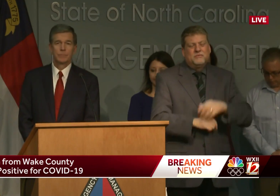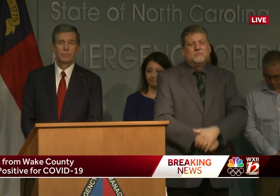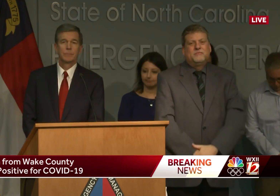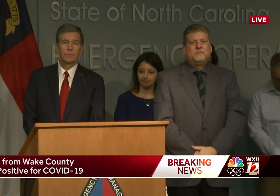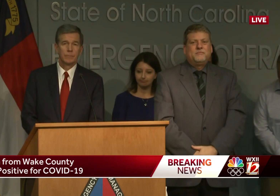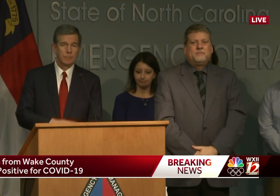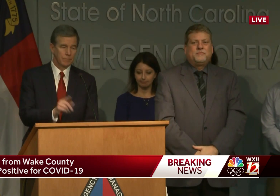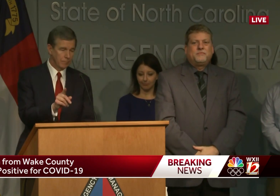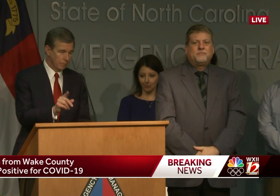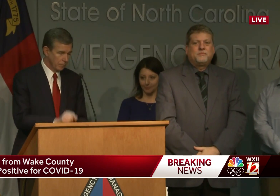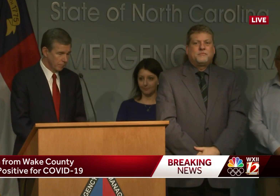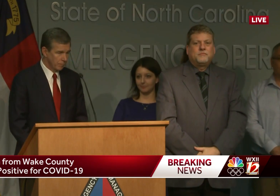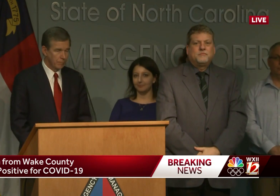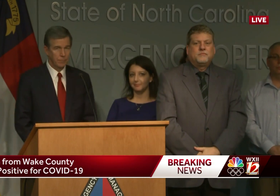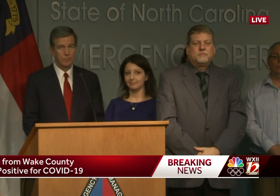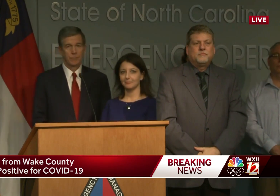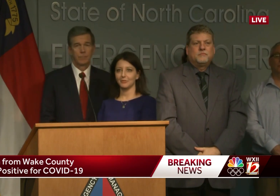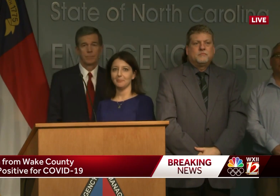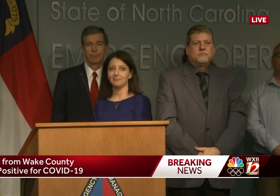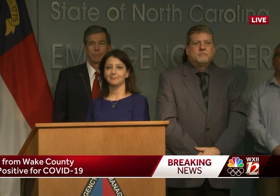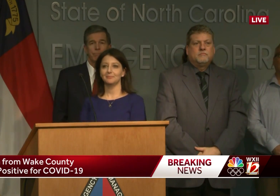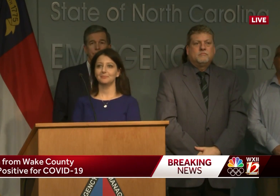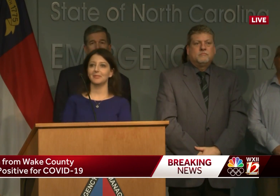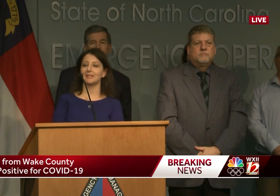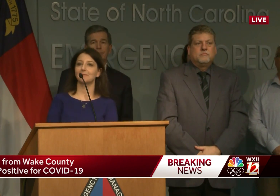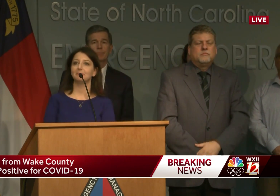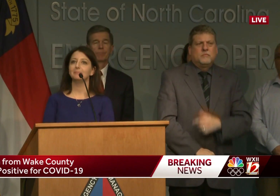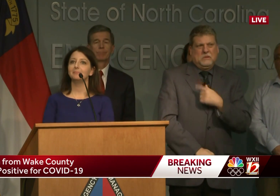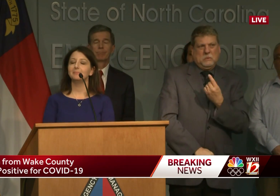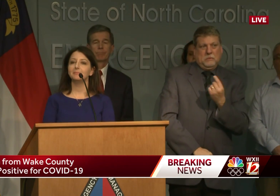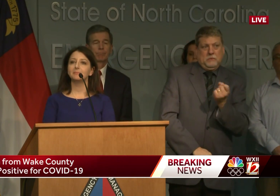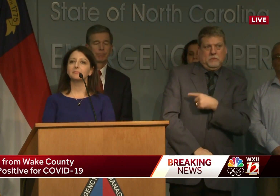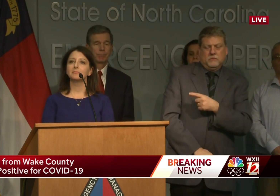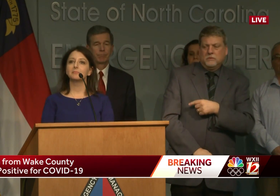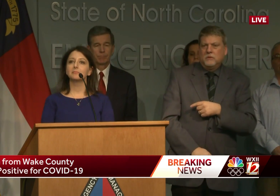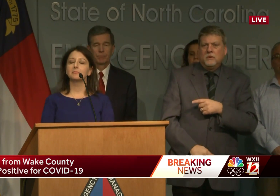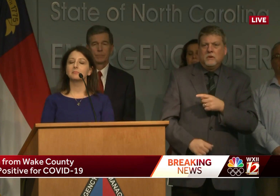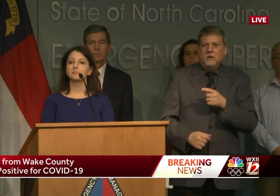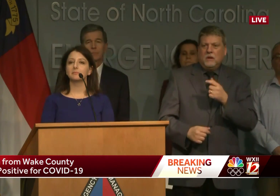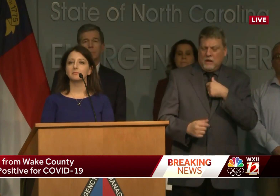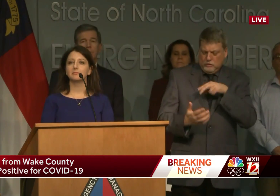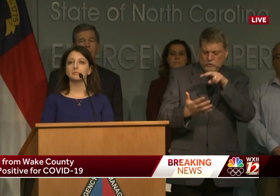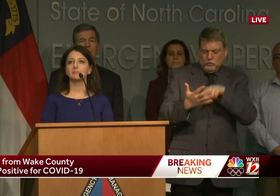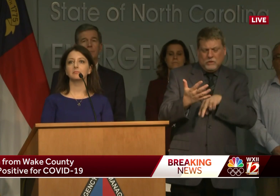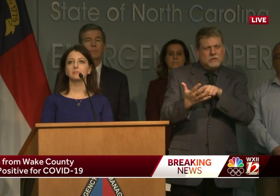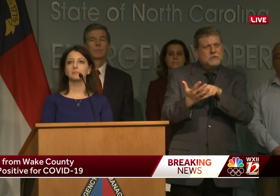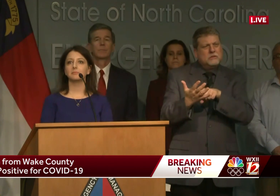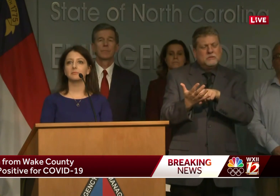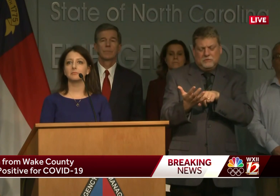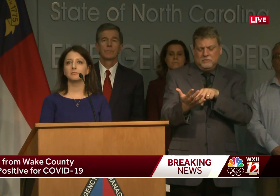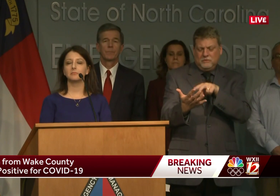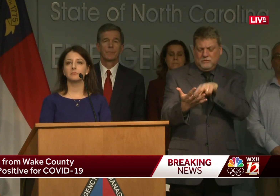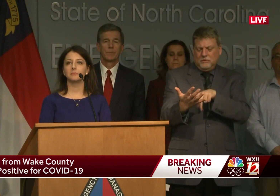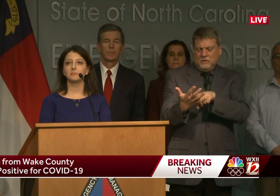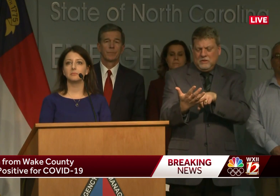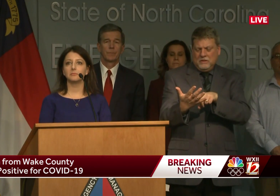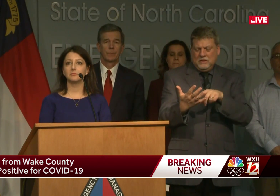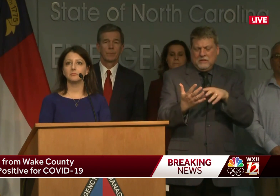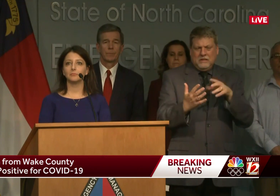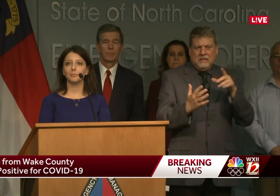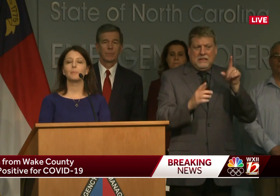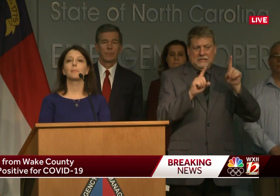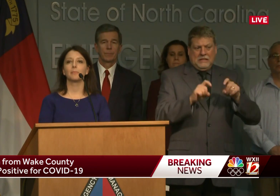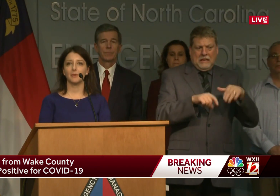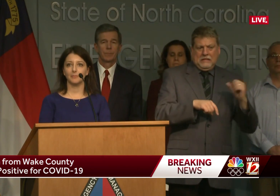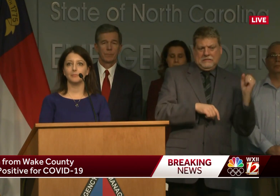One more question. the past, it might be a topic. I saw here that the sample has been sent to the CDC